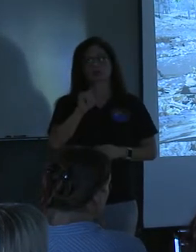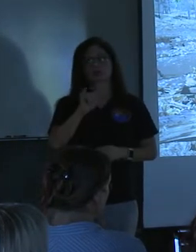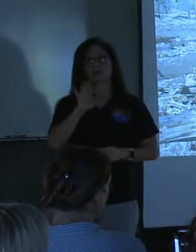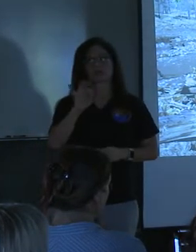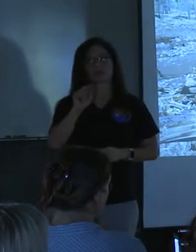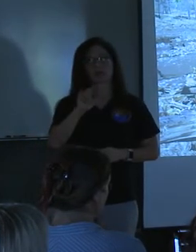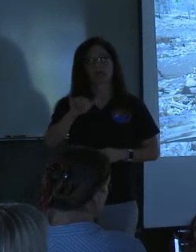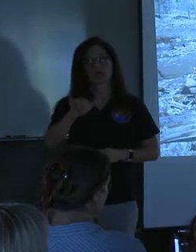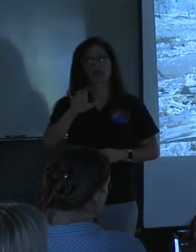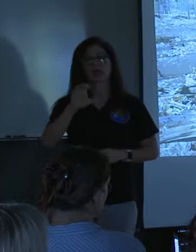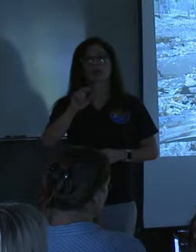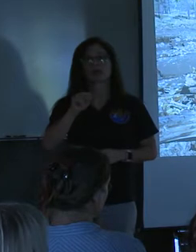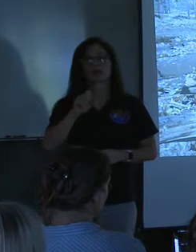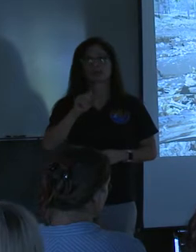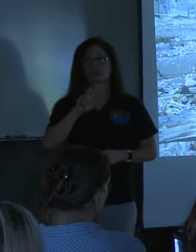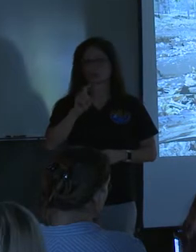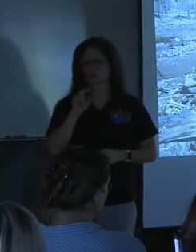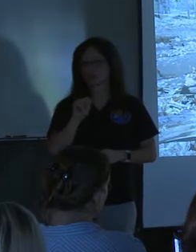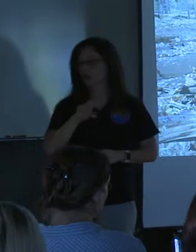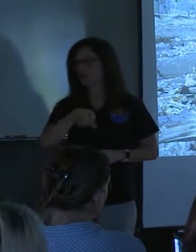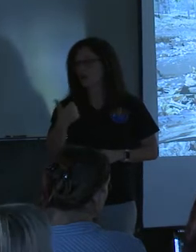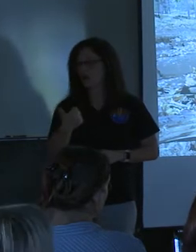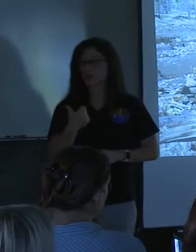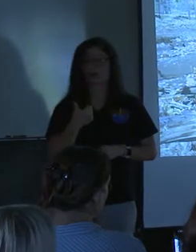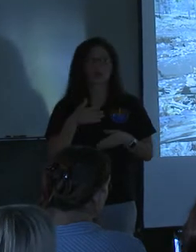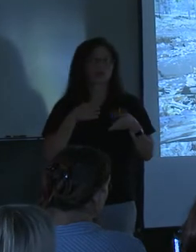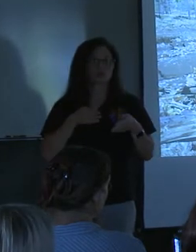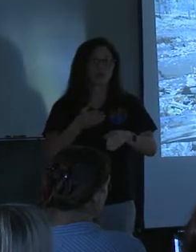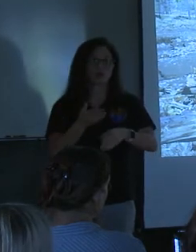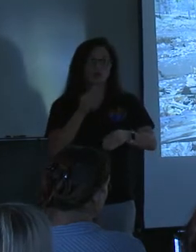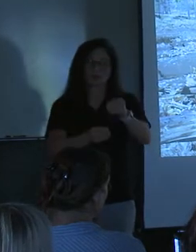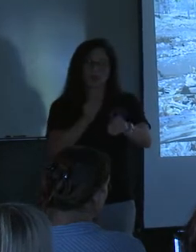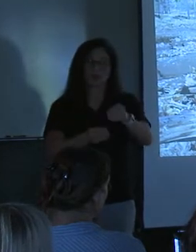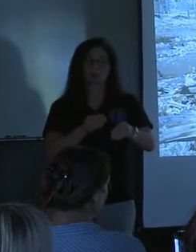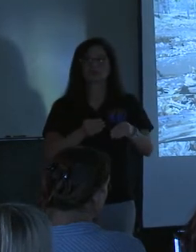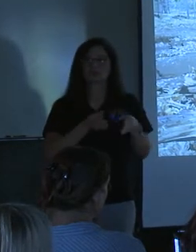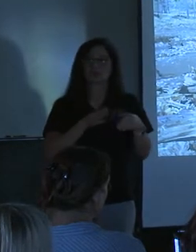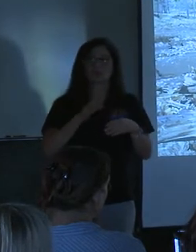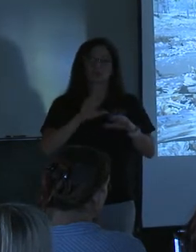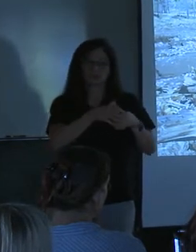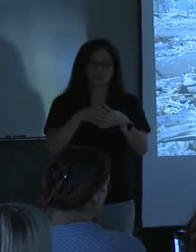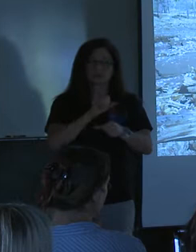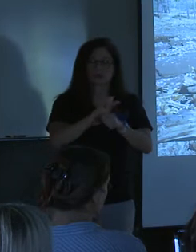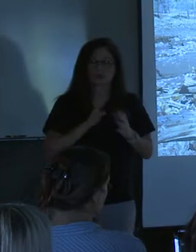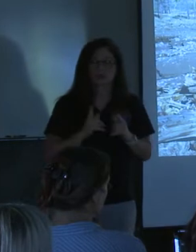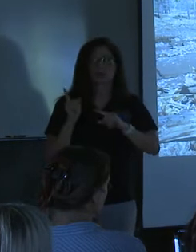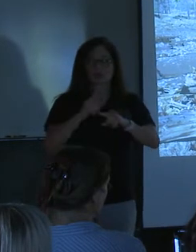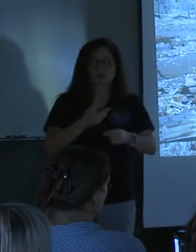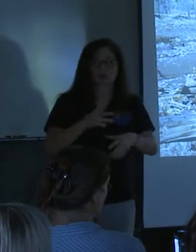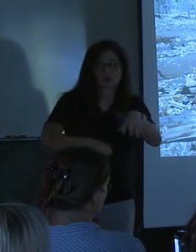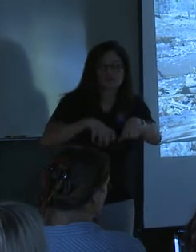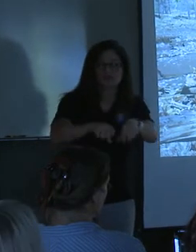and some of the other groups, our road maintenance crews. And we're getting a lot of rock and debris and woody debris